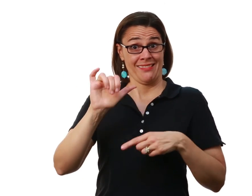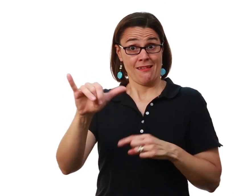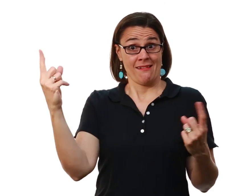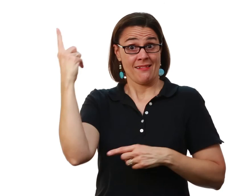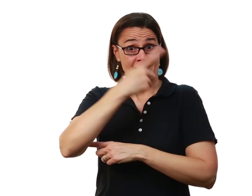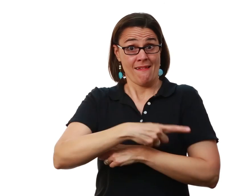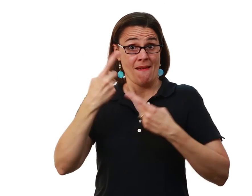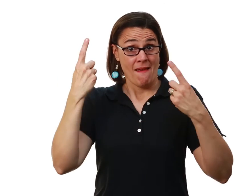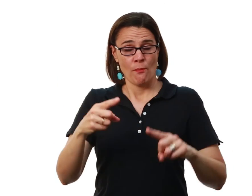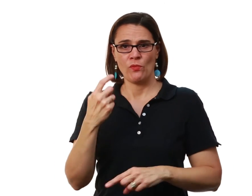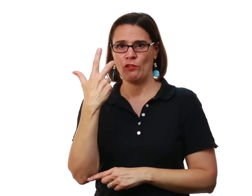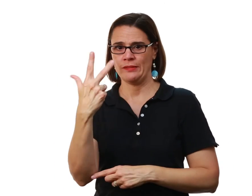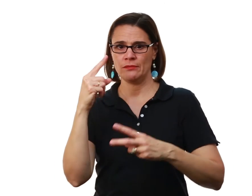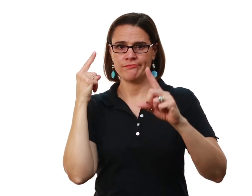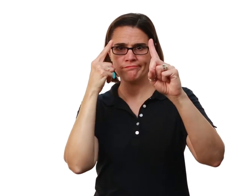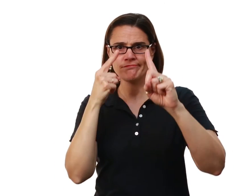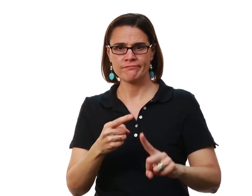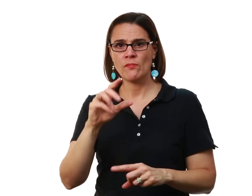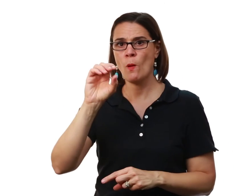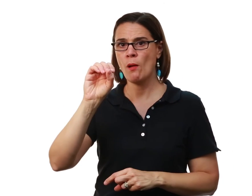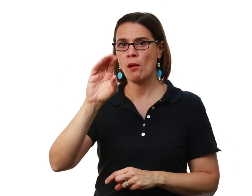The training for that day had three objectives